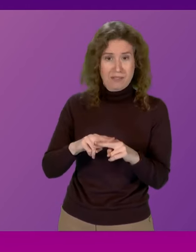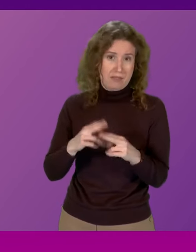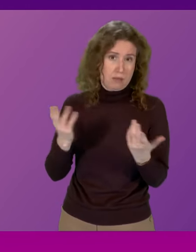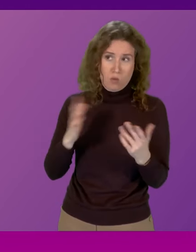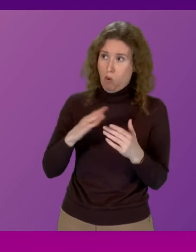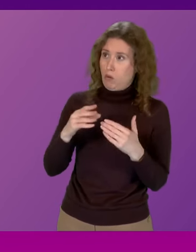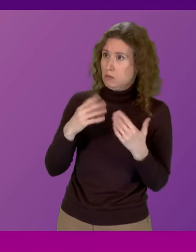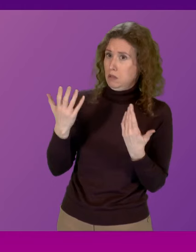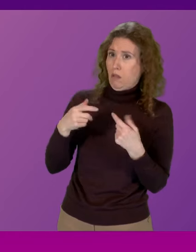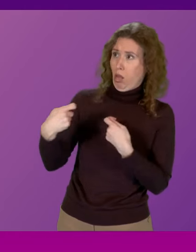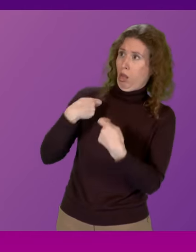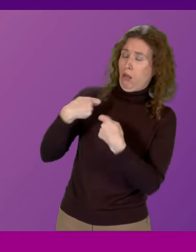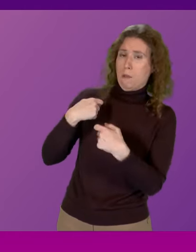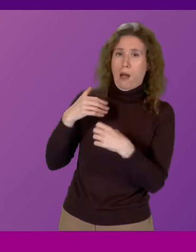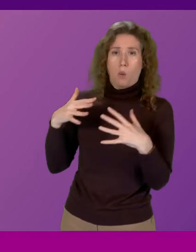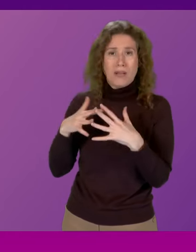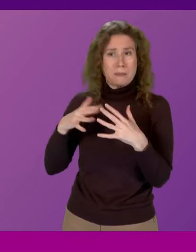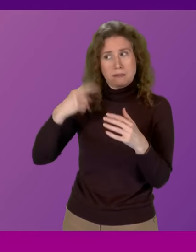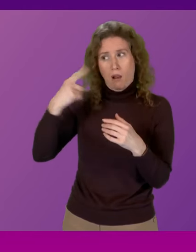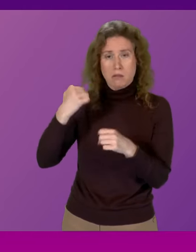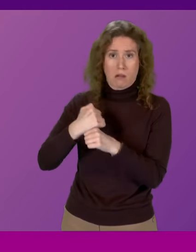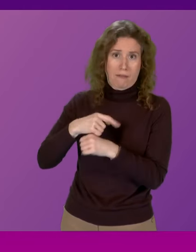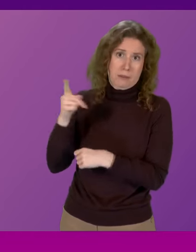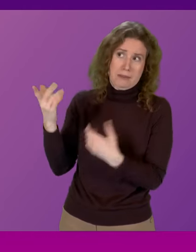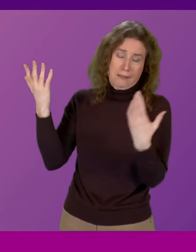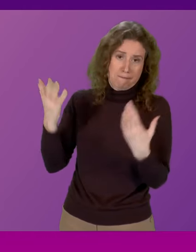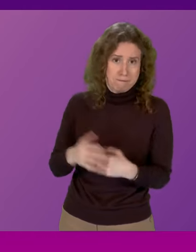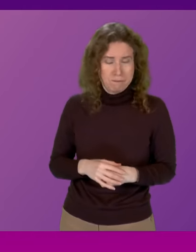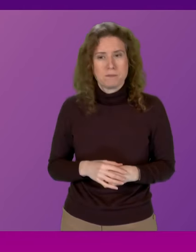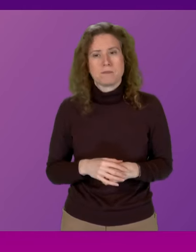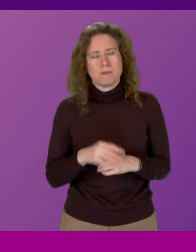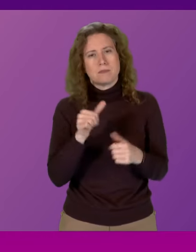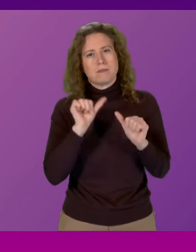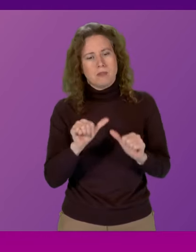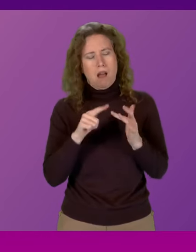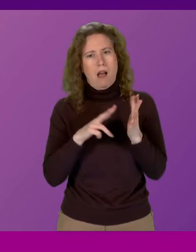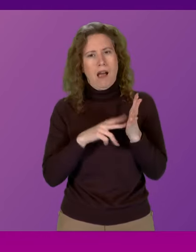headwinds of austerity that the Westminster Government have inflicted on the people of Scotland and Ivan McKee